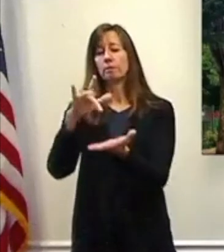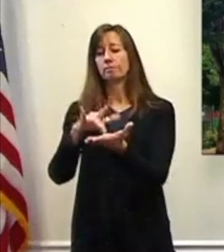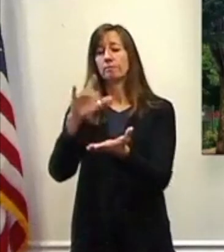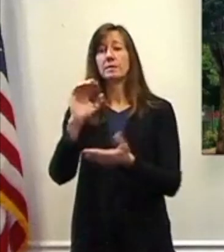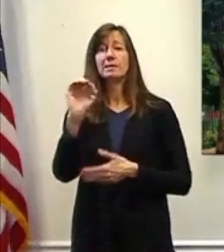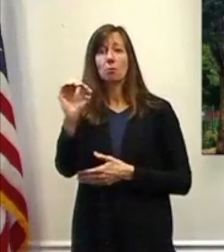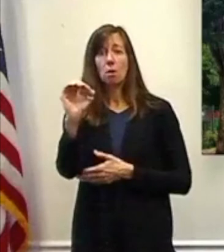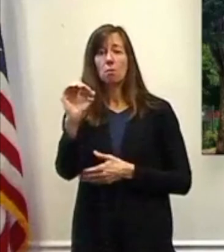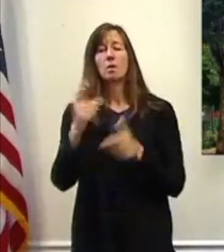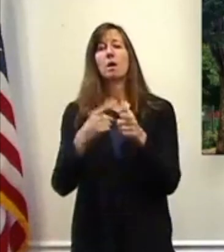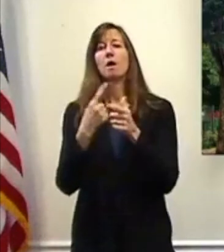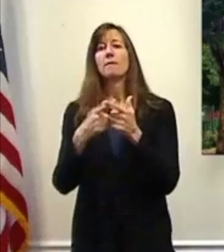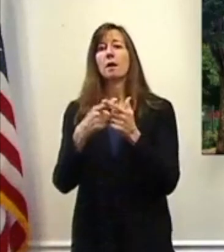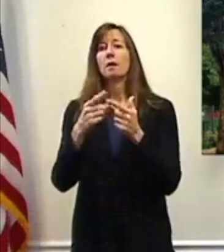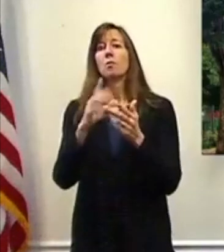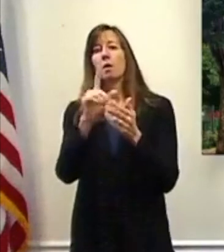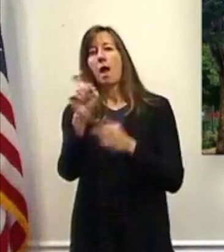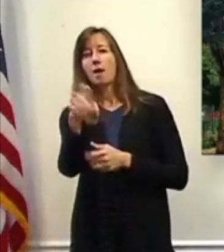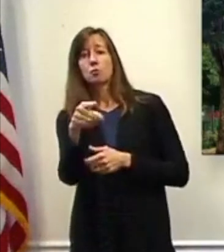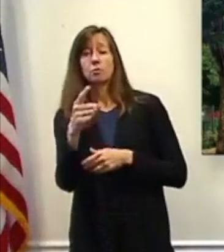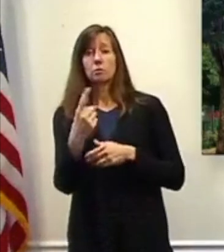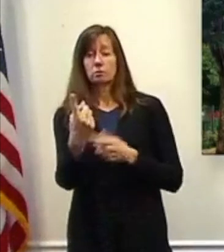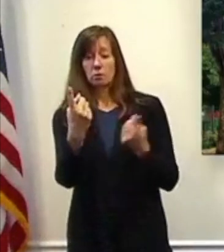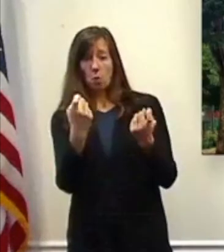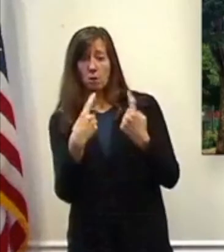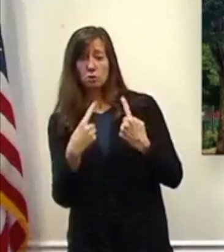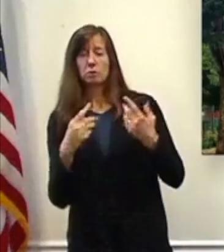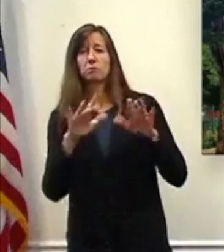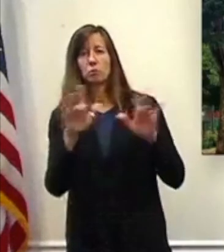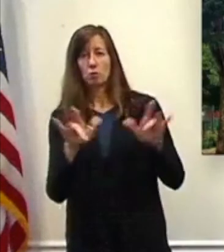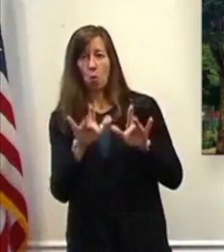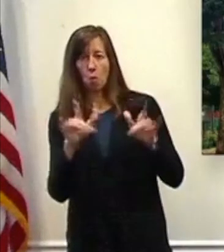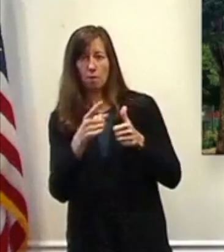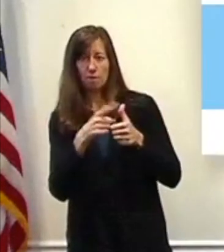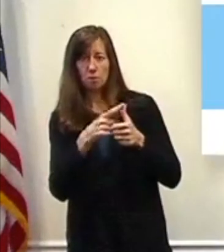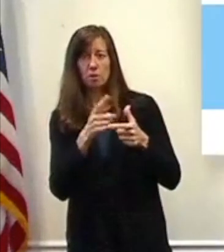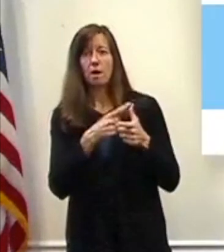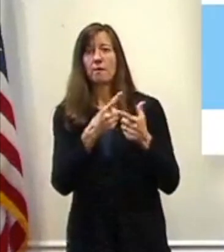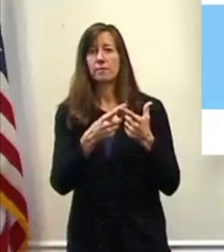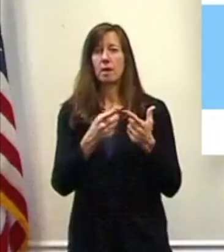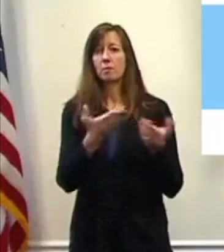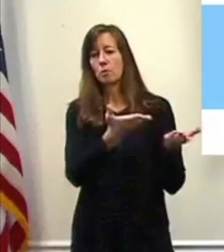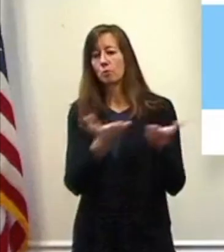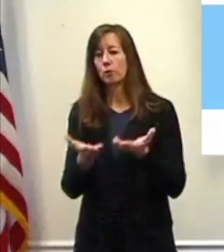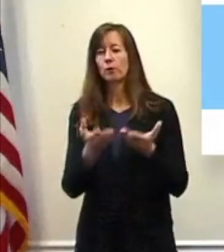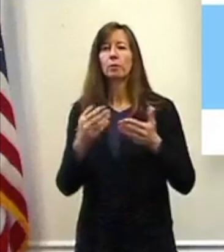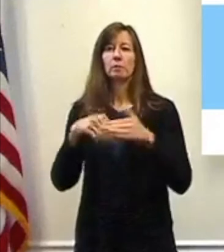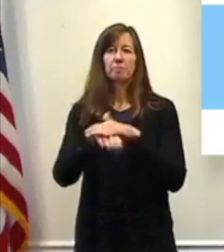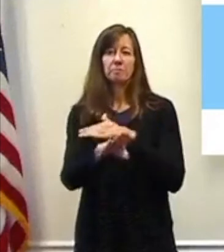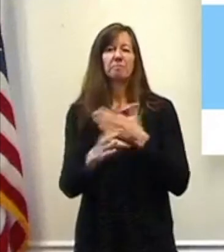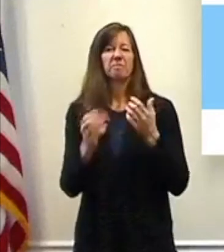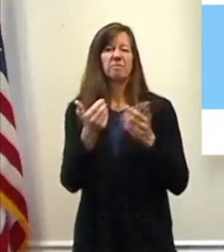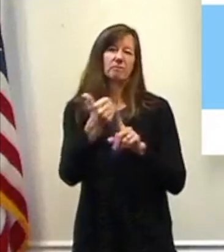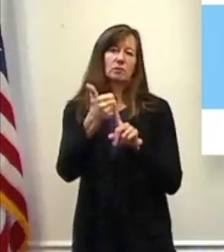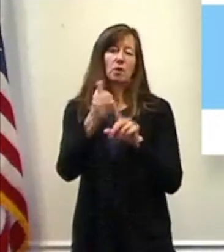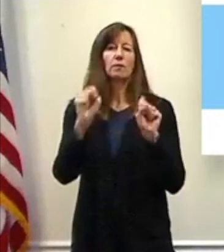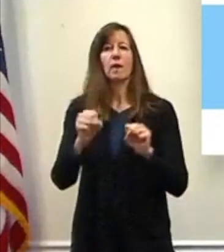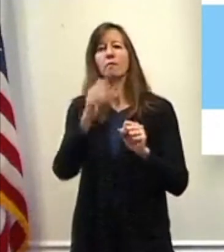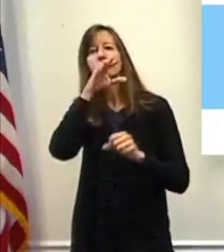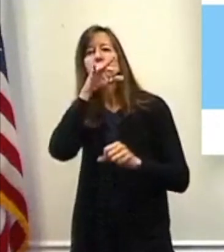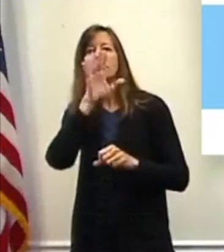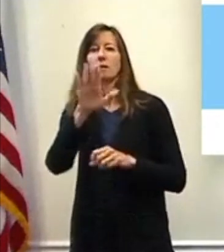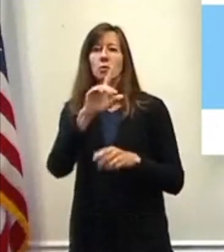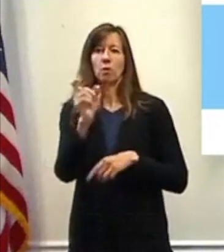question, and then you'll be brought live to ask that question. So, again, let's talk a little bit about the 2021 budget. Here are the basics.